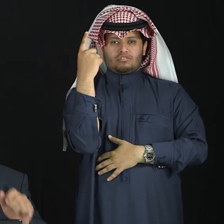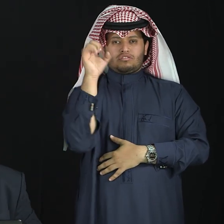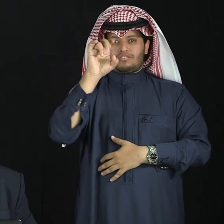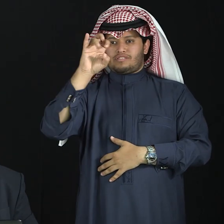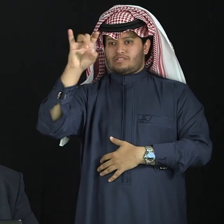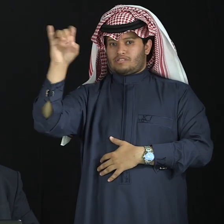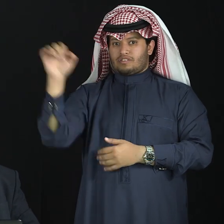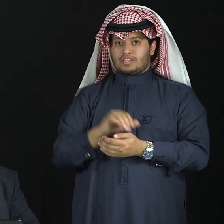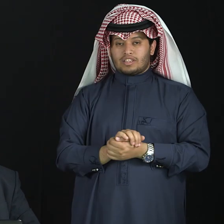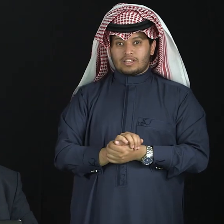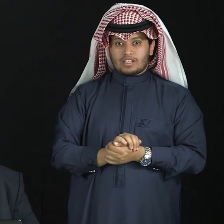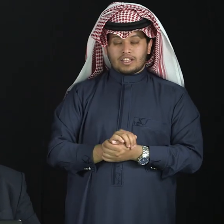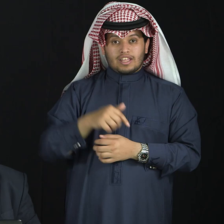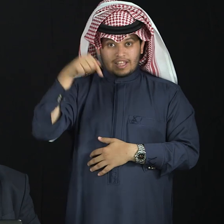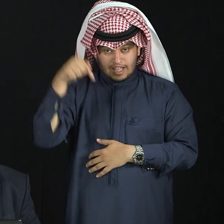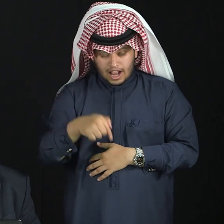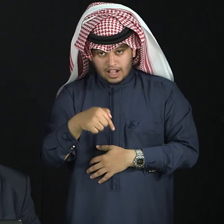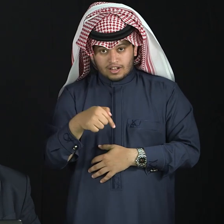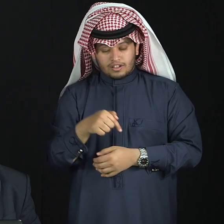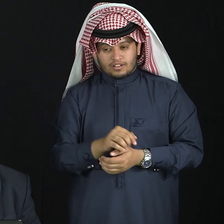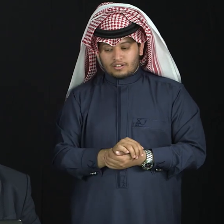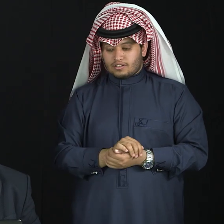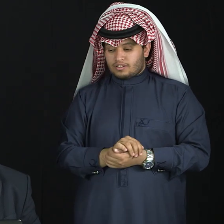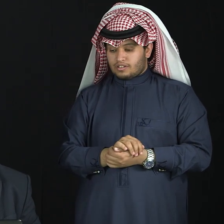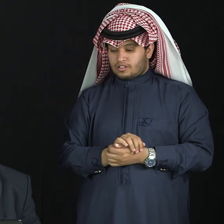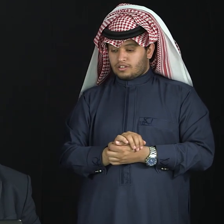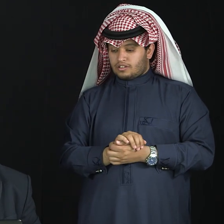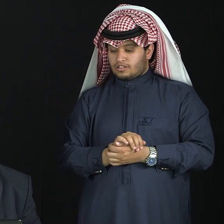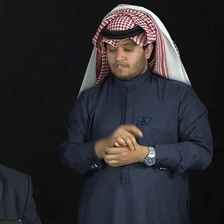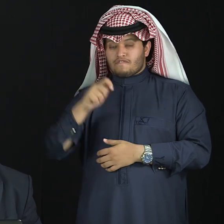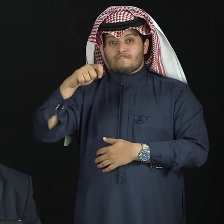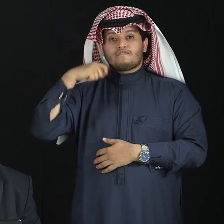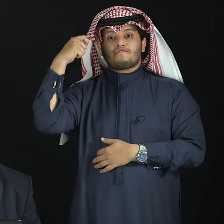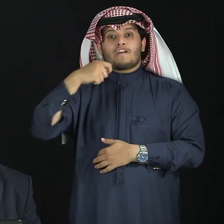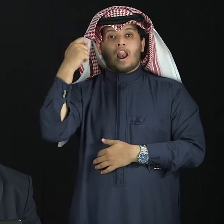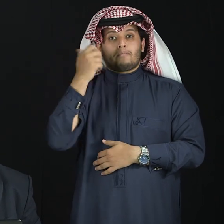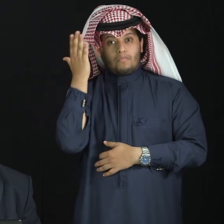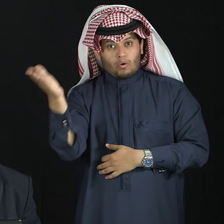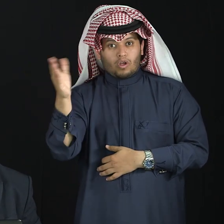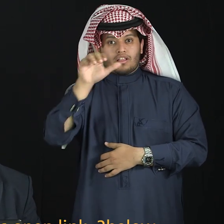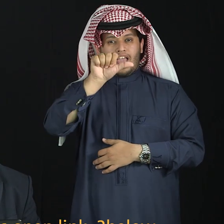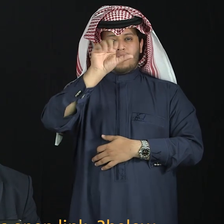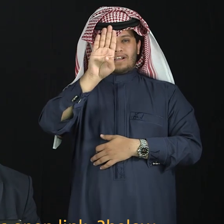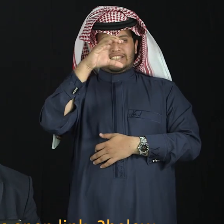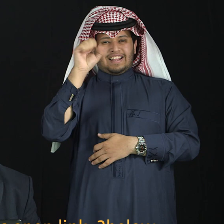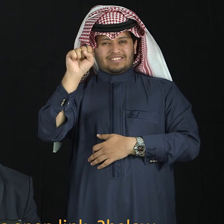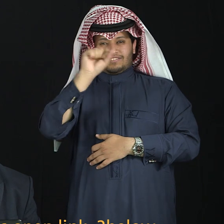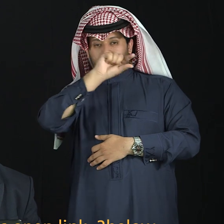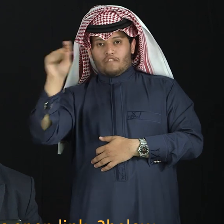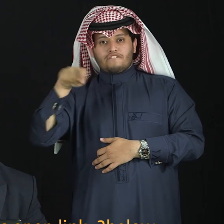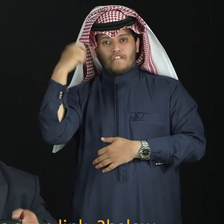for finger spelling. You can, in fact, find something like this with this, with sight,